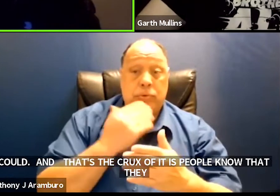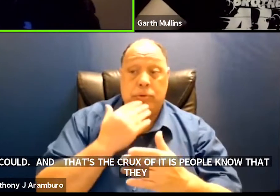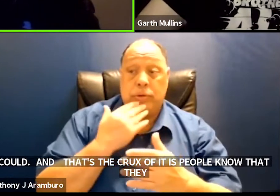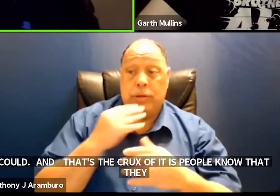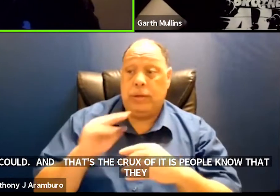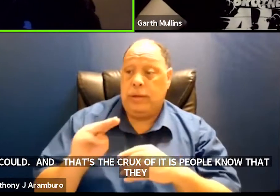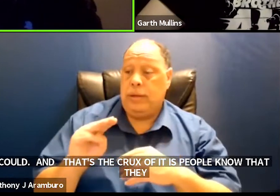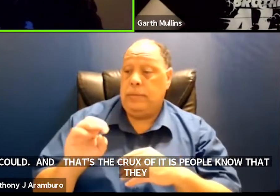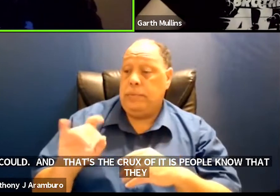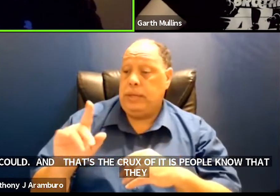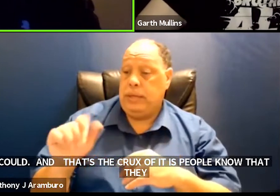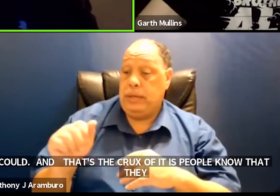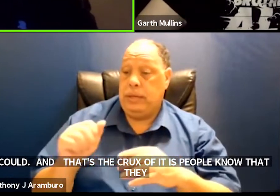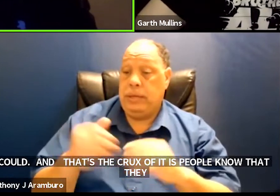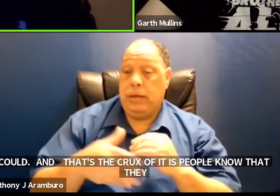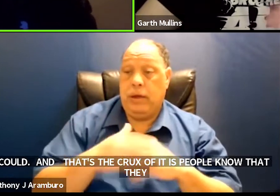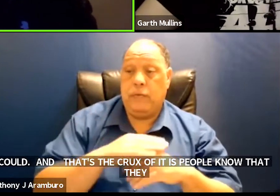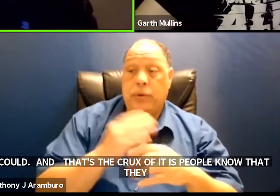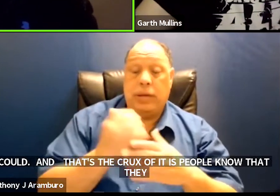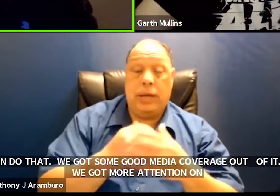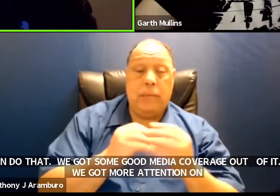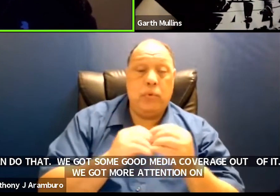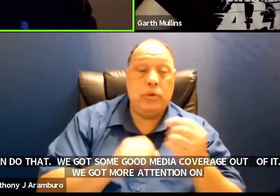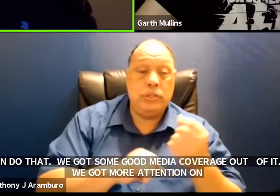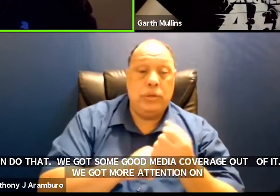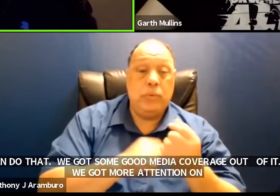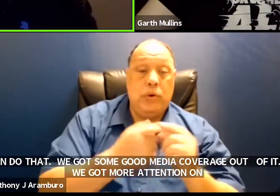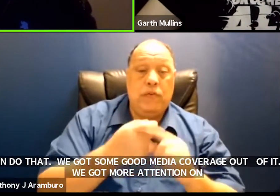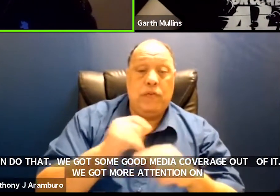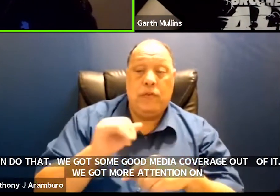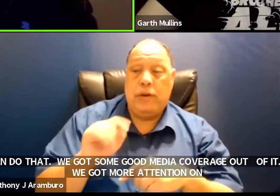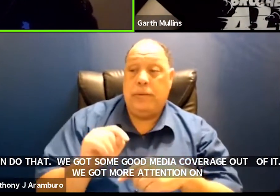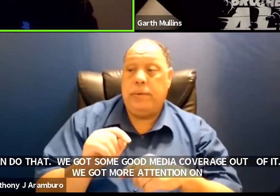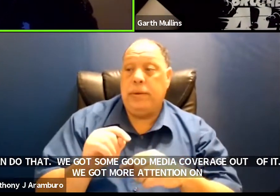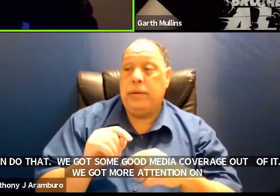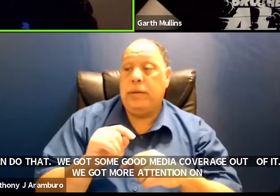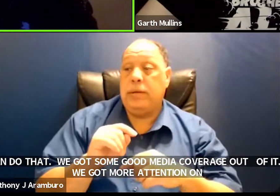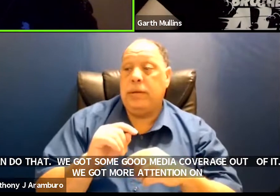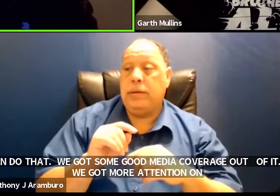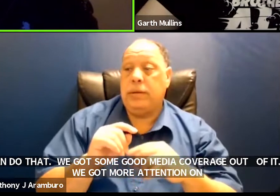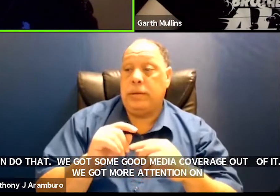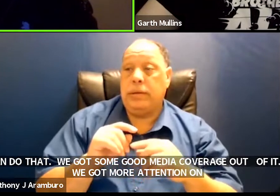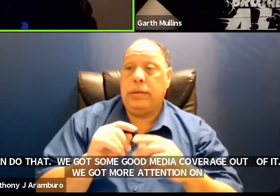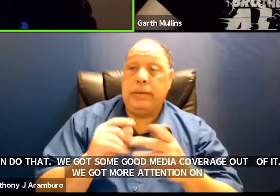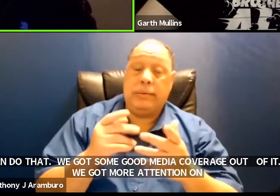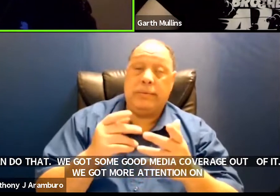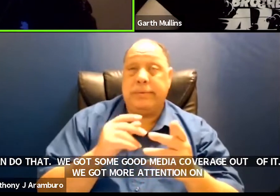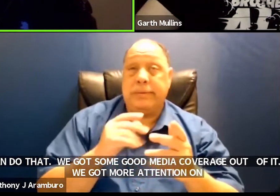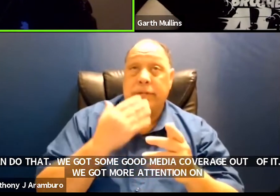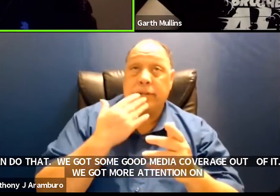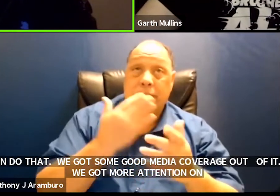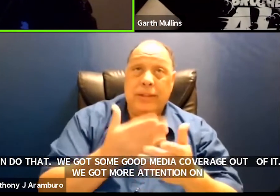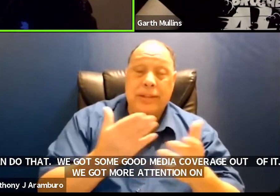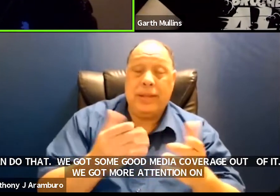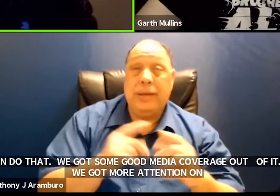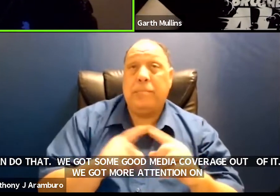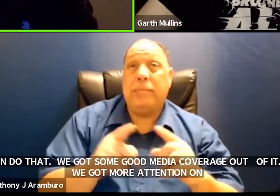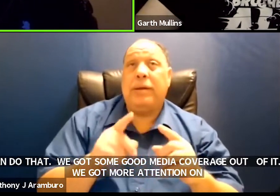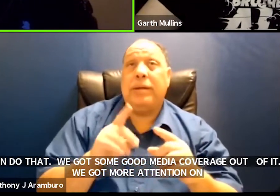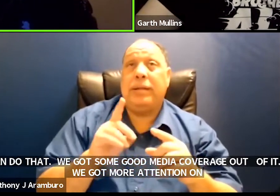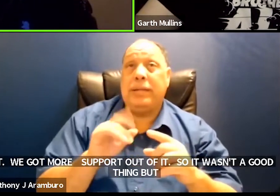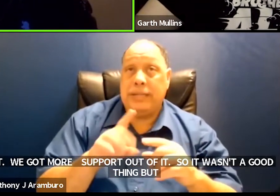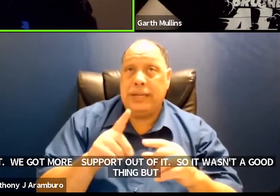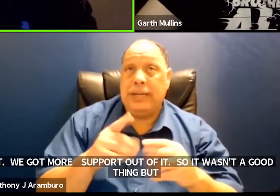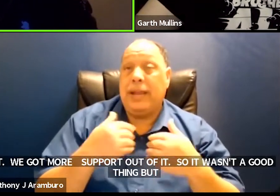attention on it we got more support out of it um so it wasn't a good thing but it it did have some